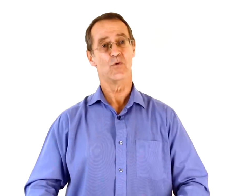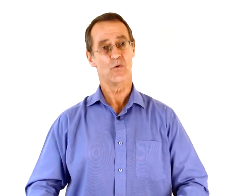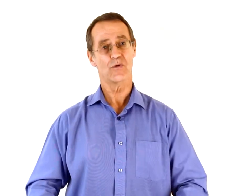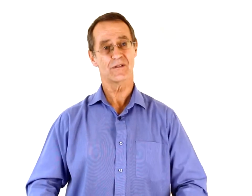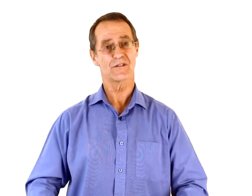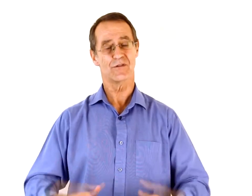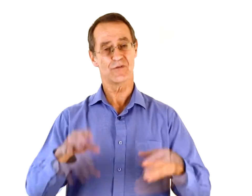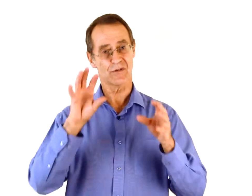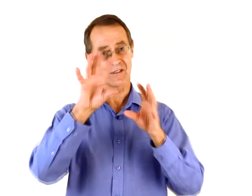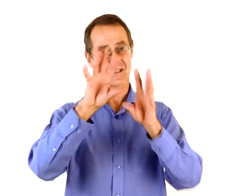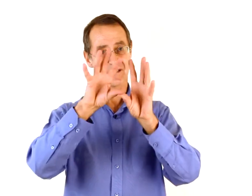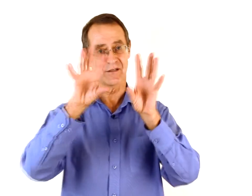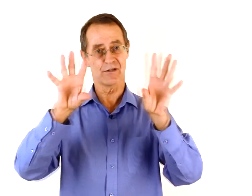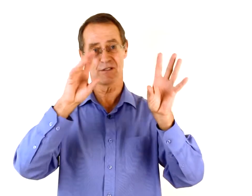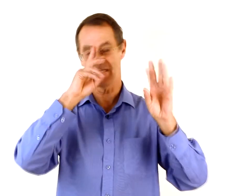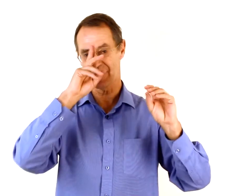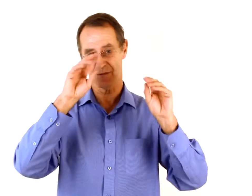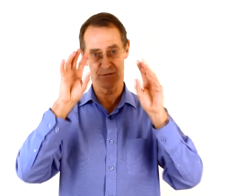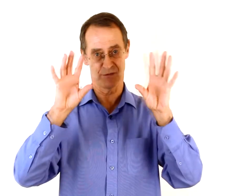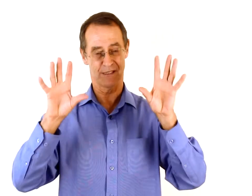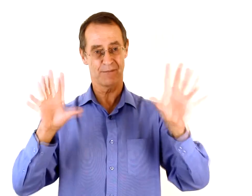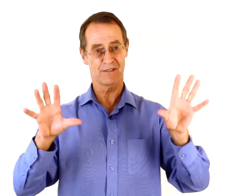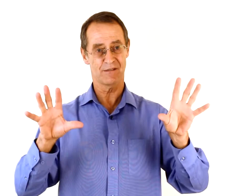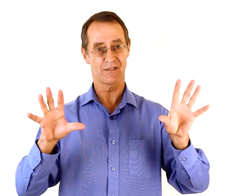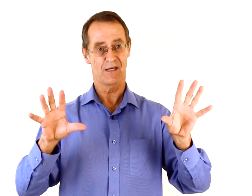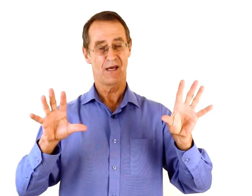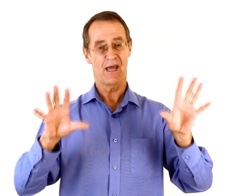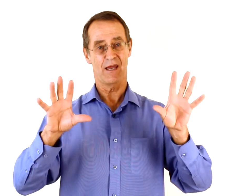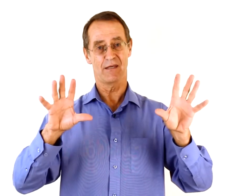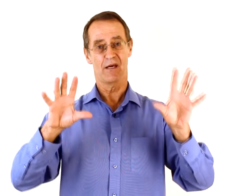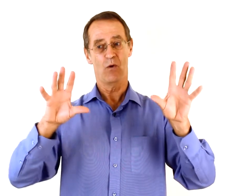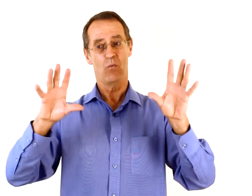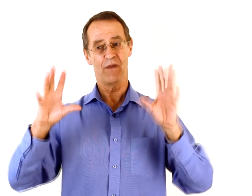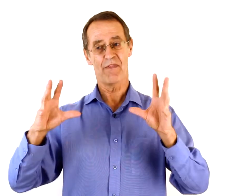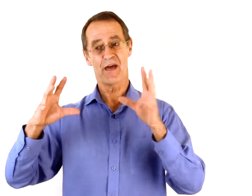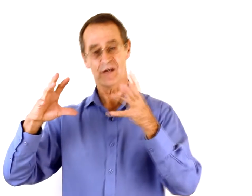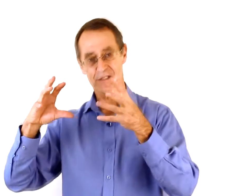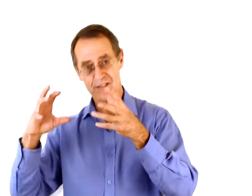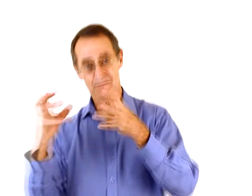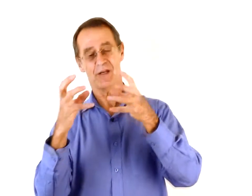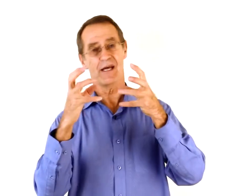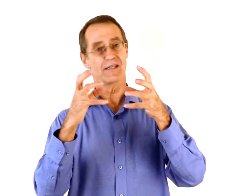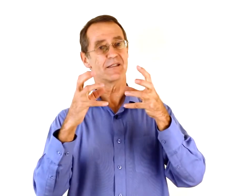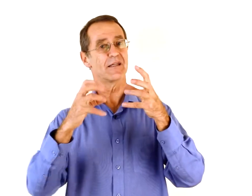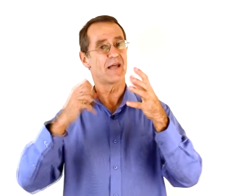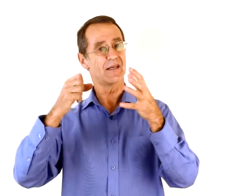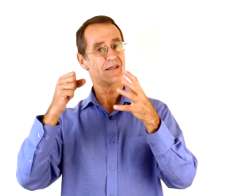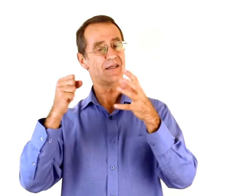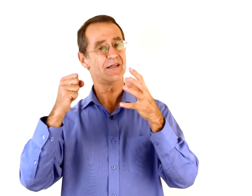organs. You've got these little nociceptive receptors. And when they are stimulated and they need,